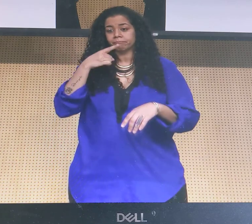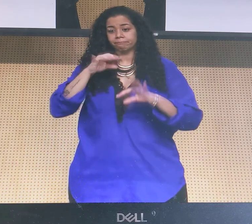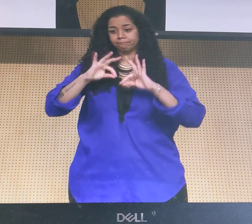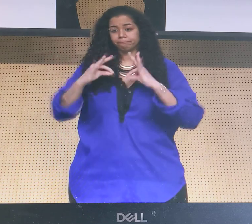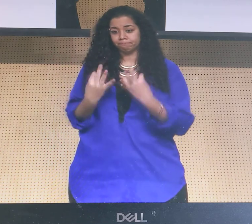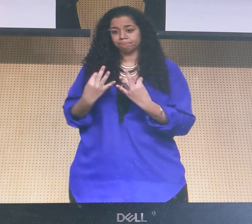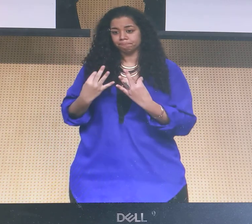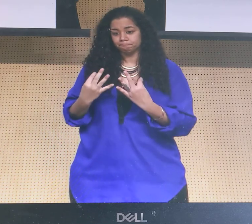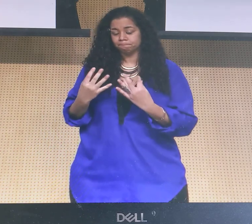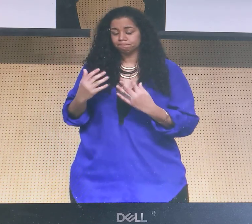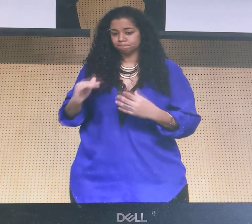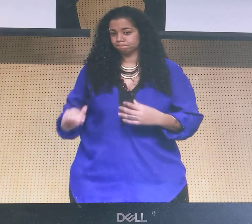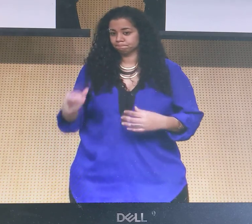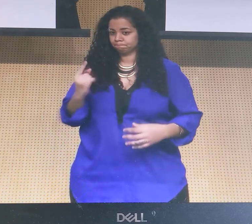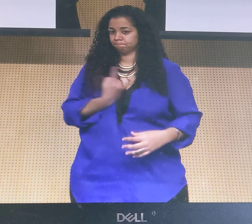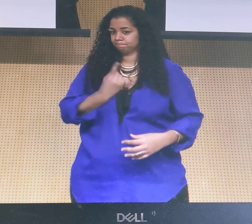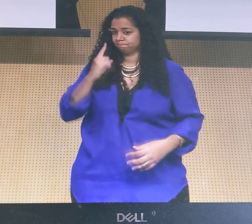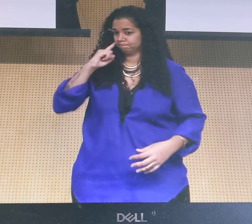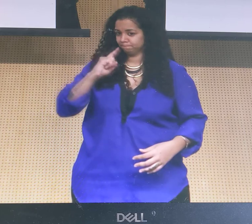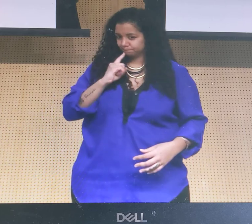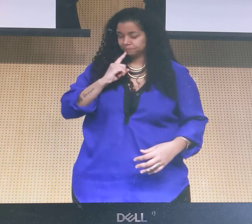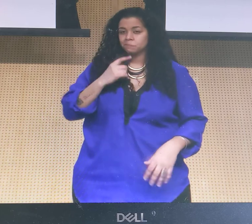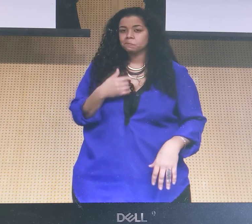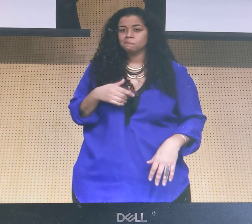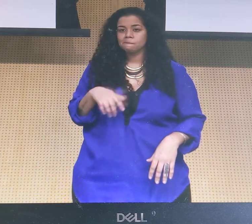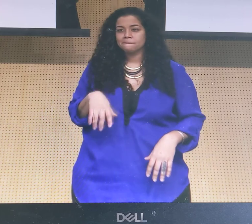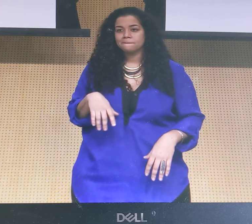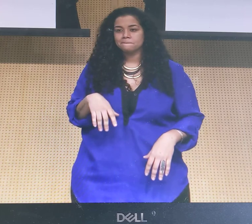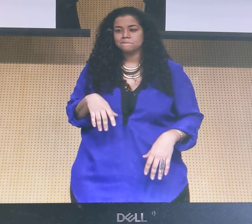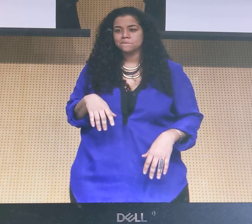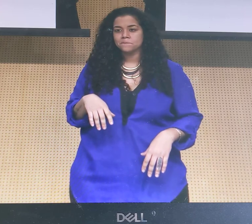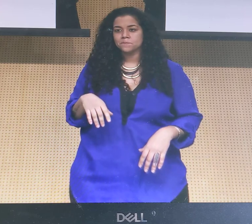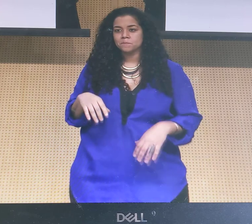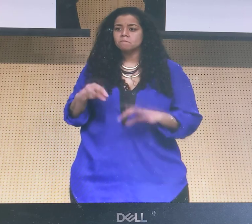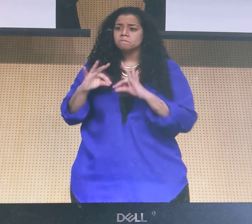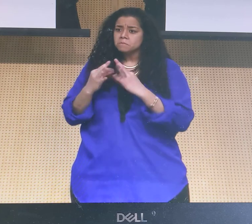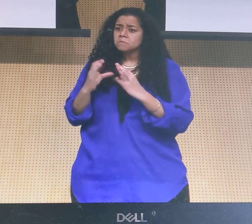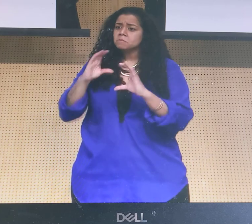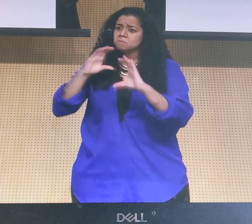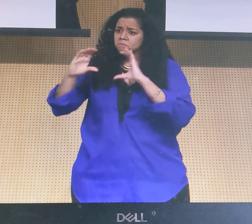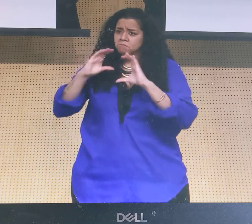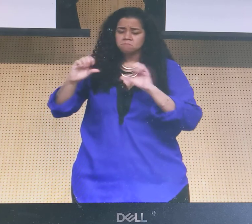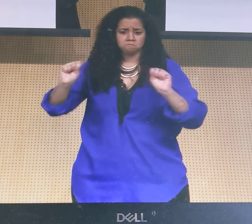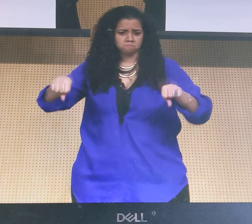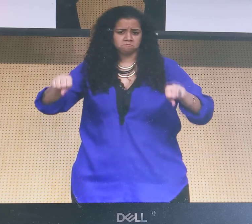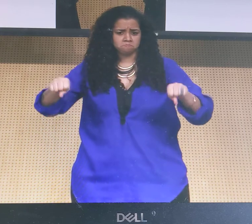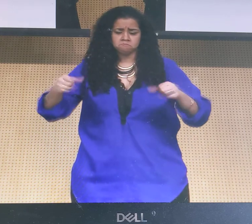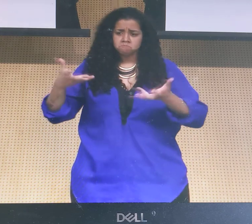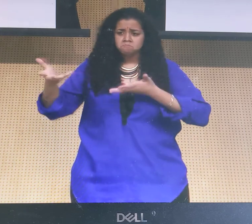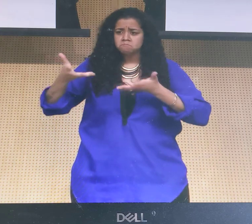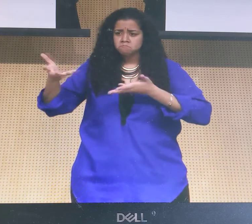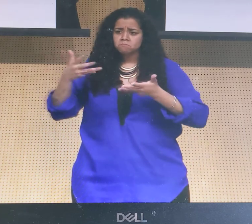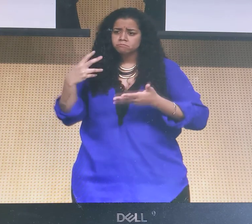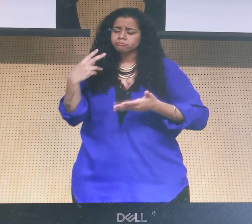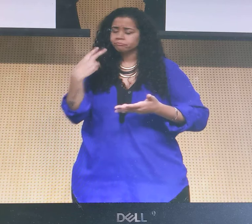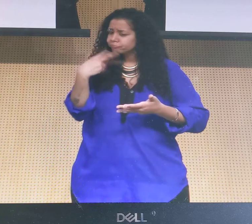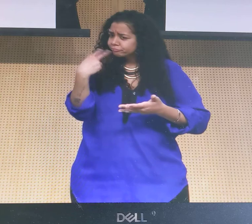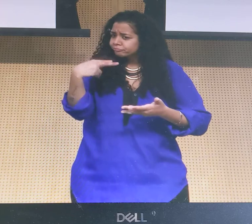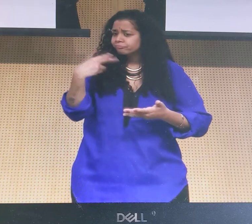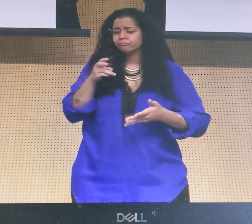I was in a hearing family. I'm the only deaf person. And my family can communicate